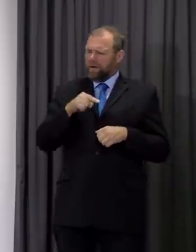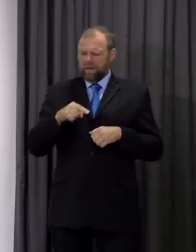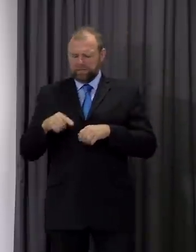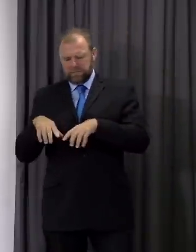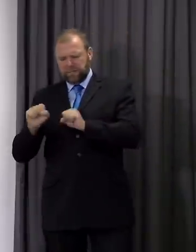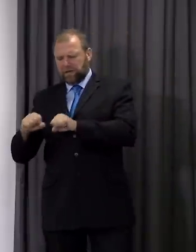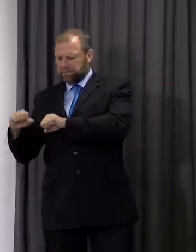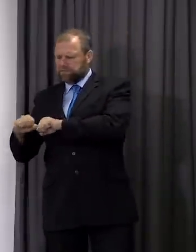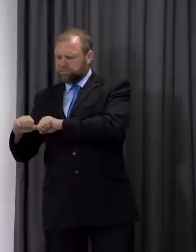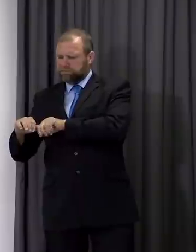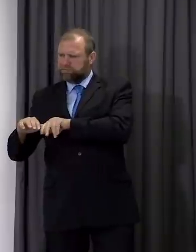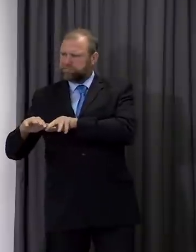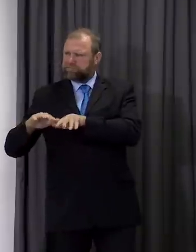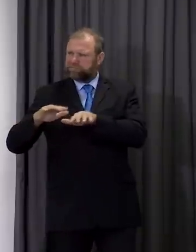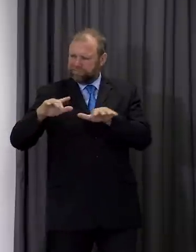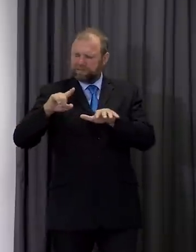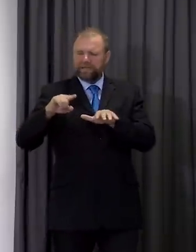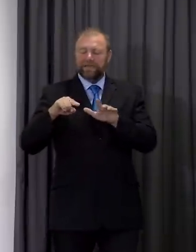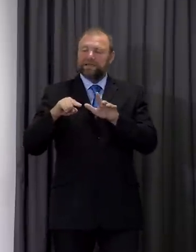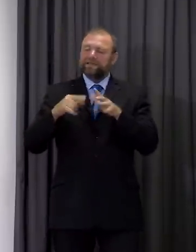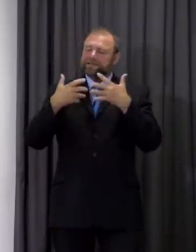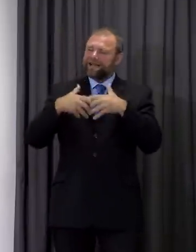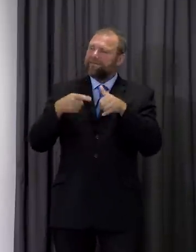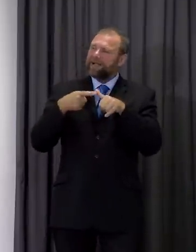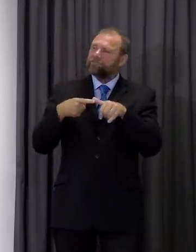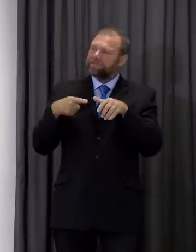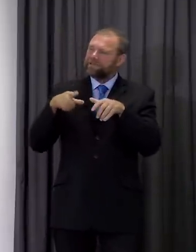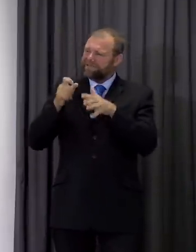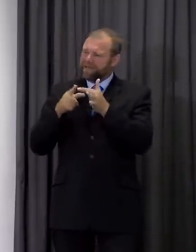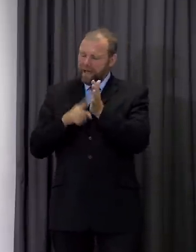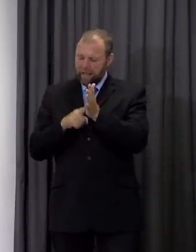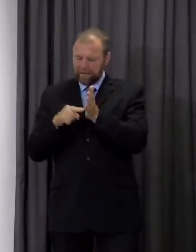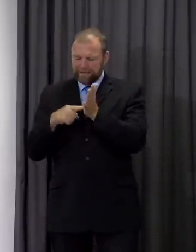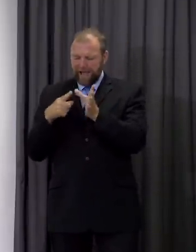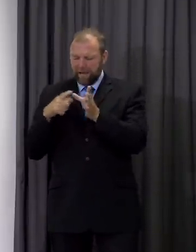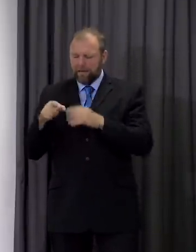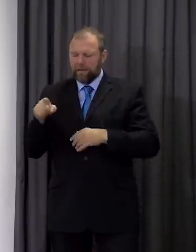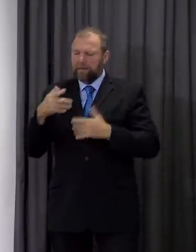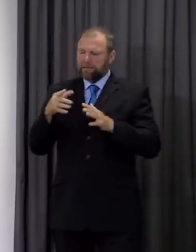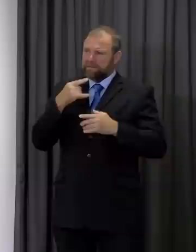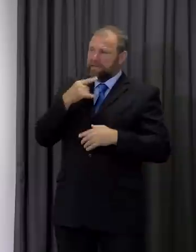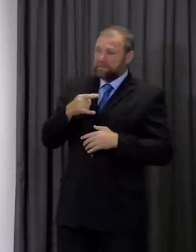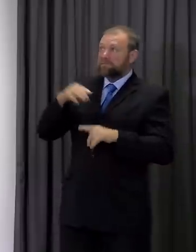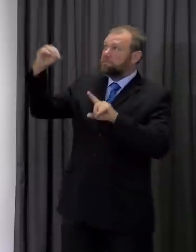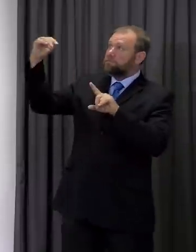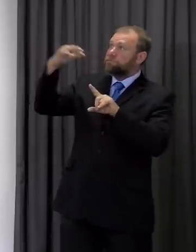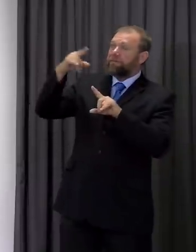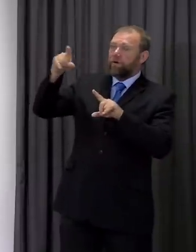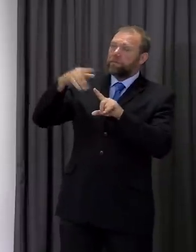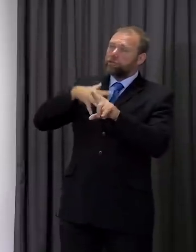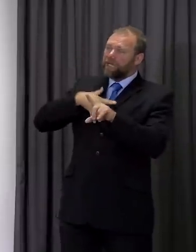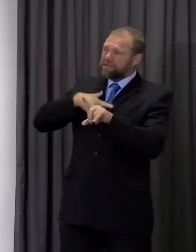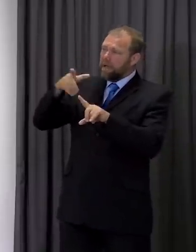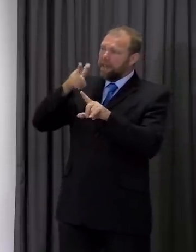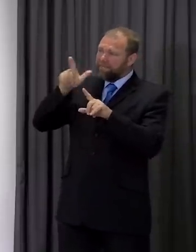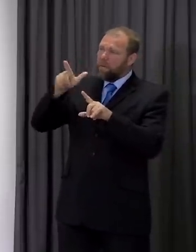the technical advisory staff also reported that initial spend from north Wales followed the major routes from England from Chester and Liverpool and last week Professor